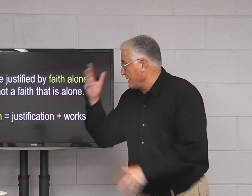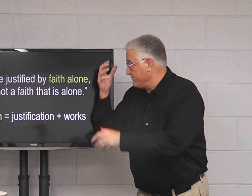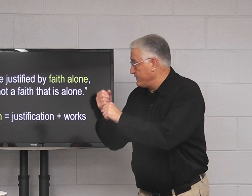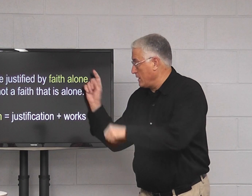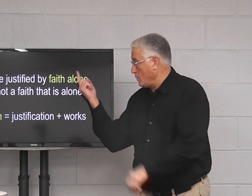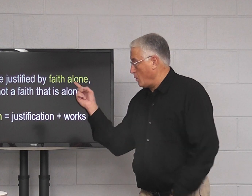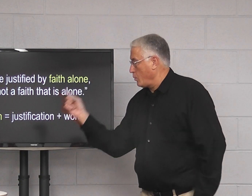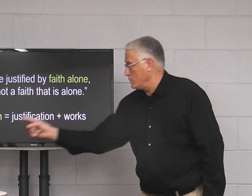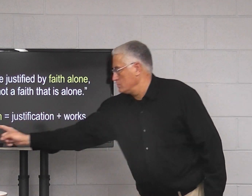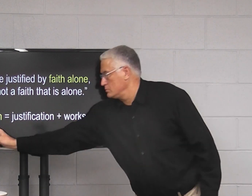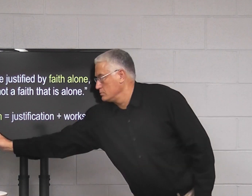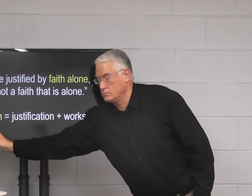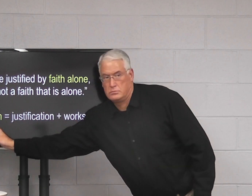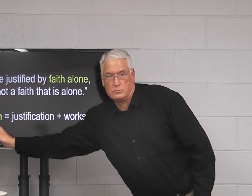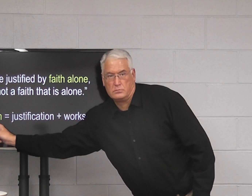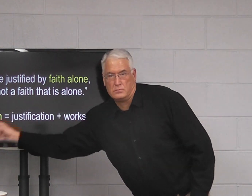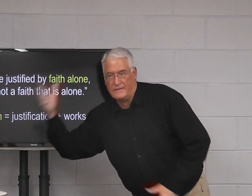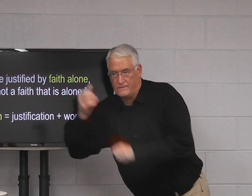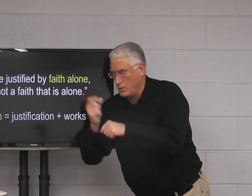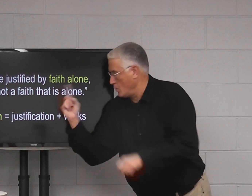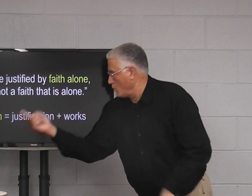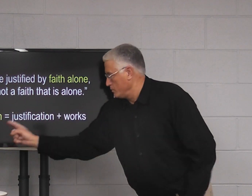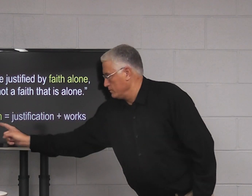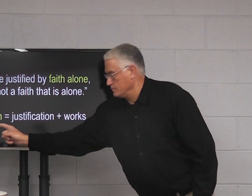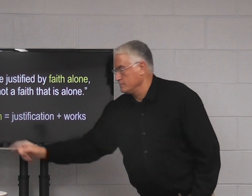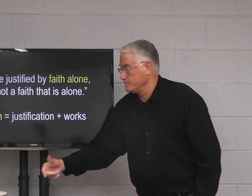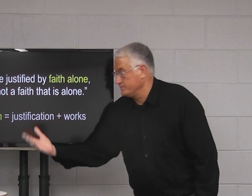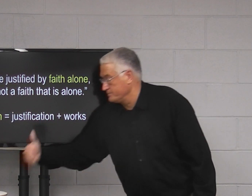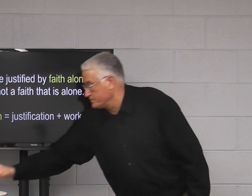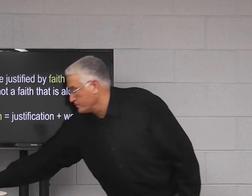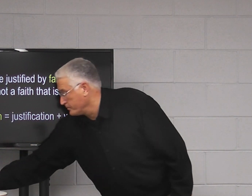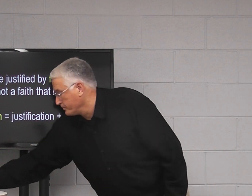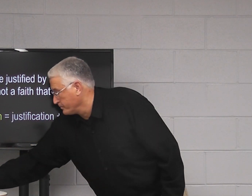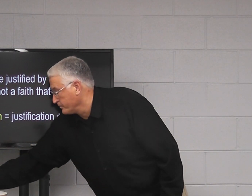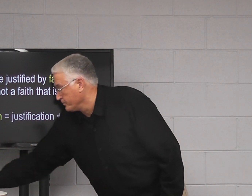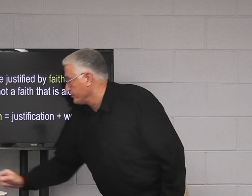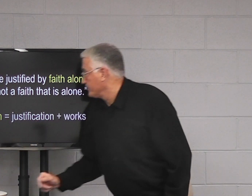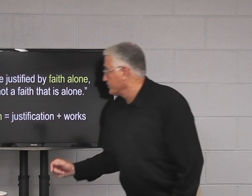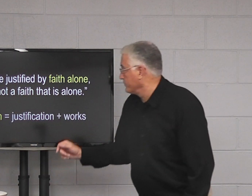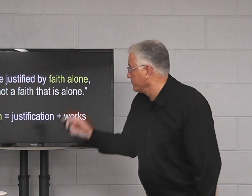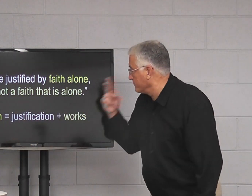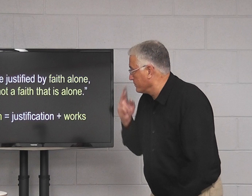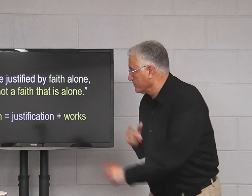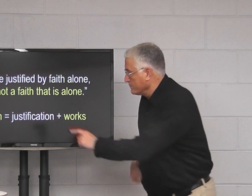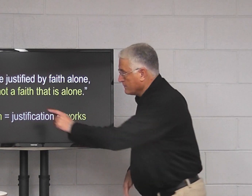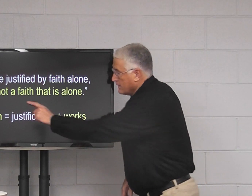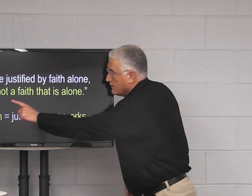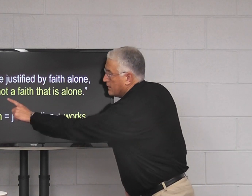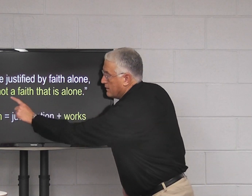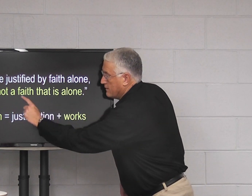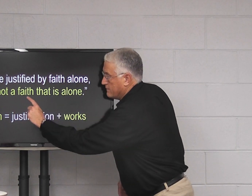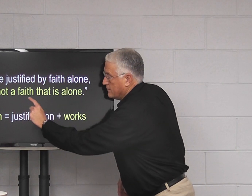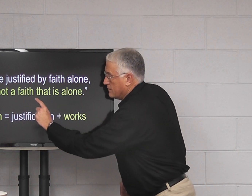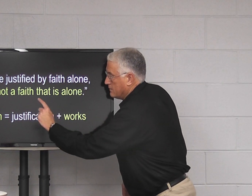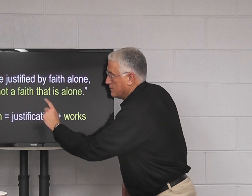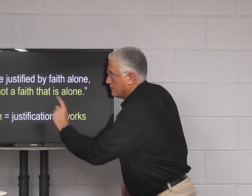So it says faith alone. It's talking about faith. It's the only one on this side of the equation and